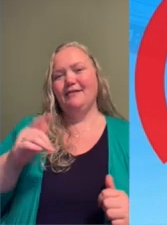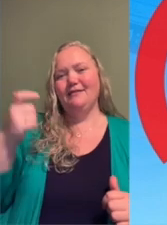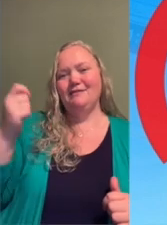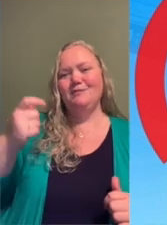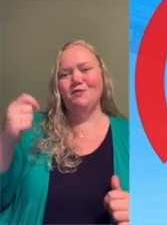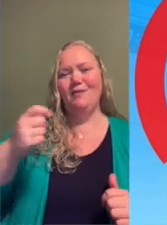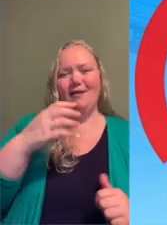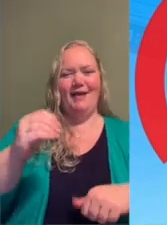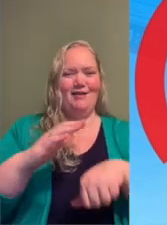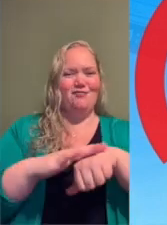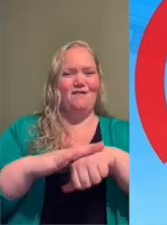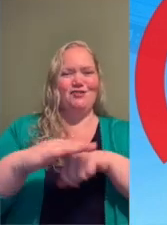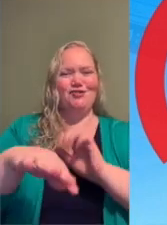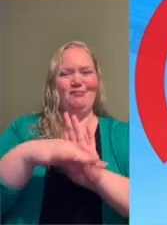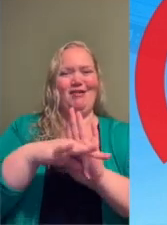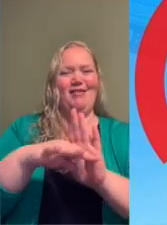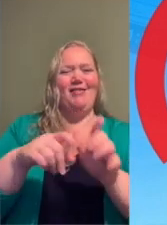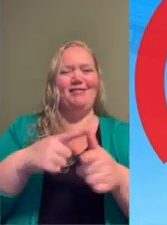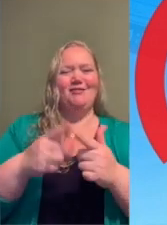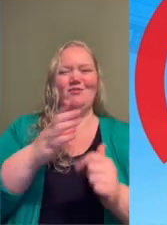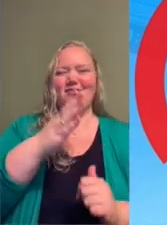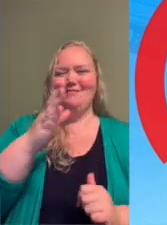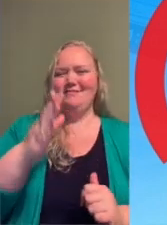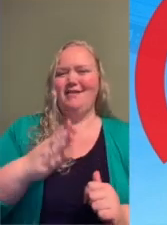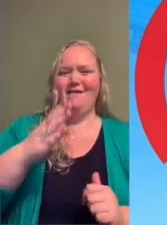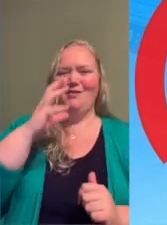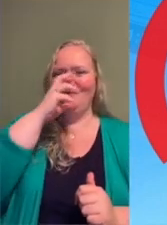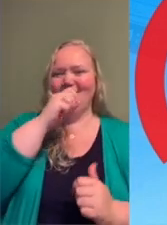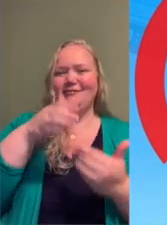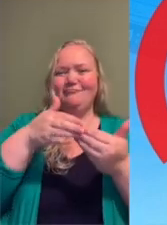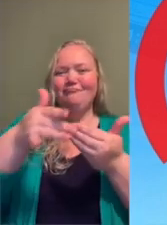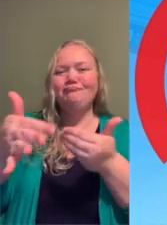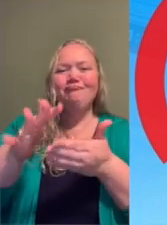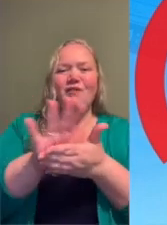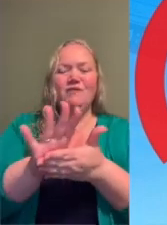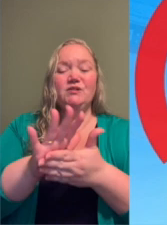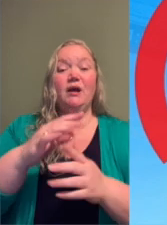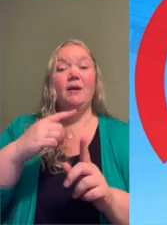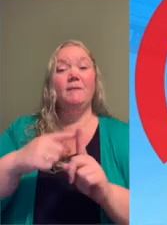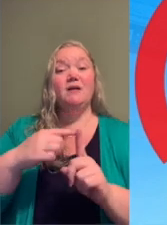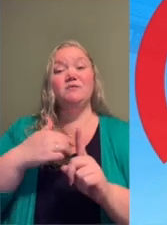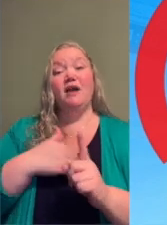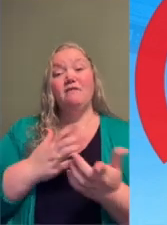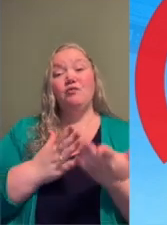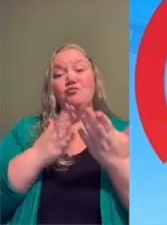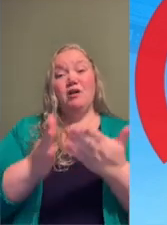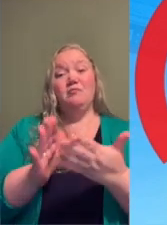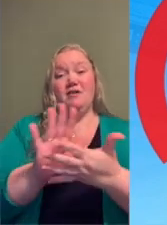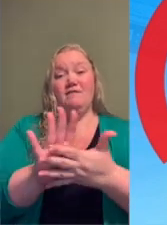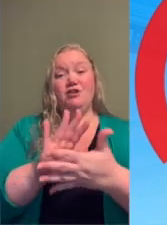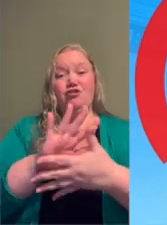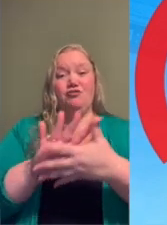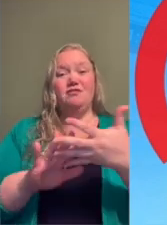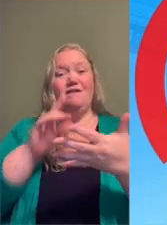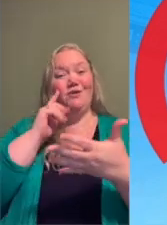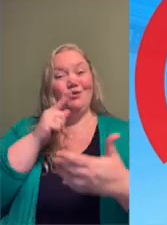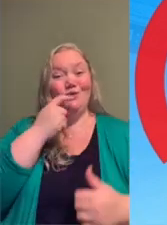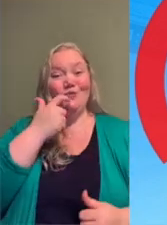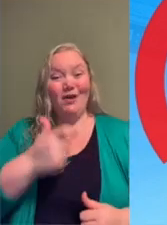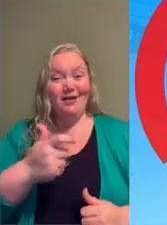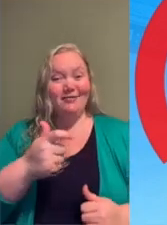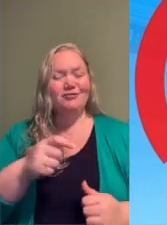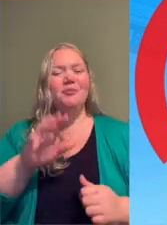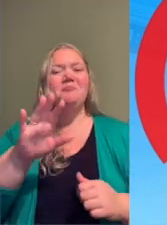you never miss another video. We also handpicked these videos, which we recommend you watch next. You can talk to us on